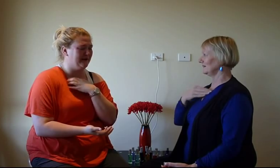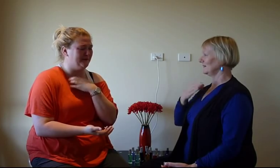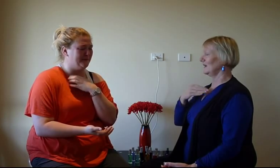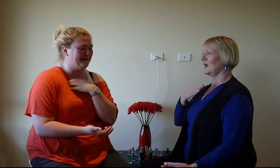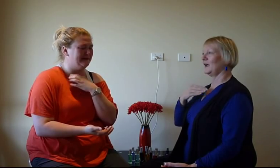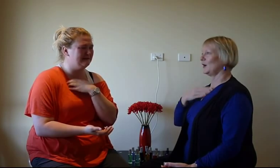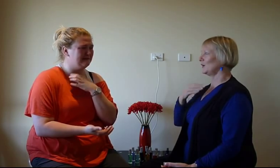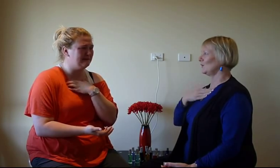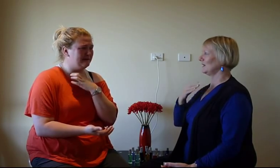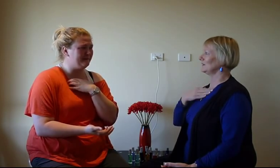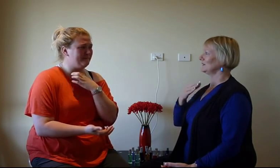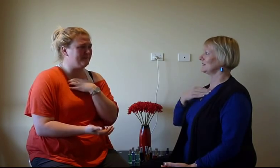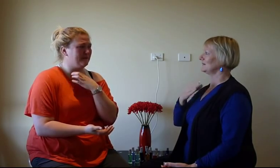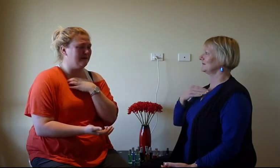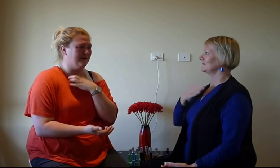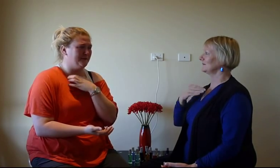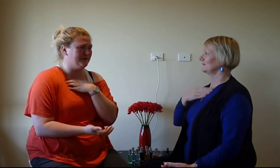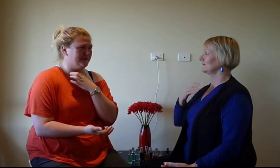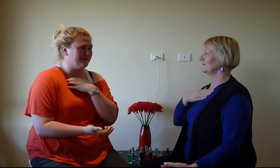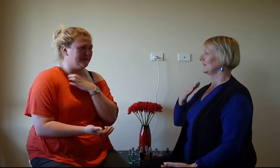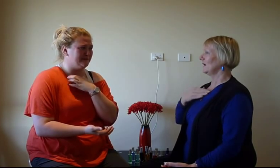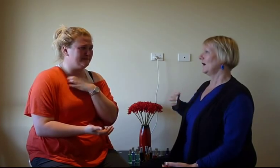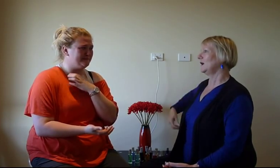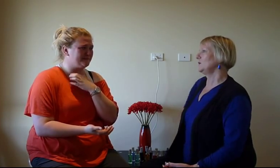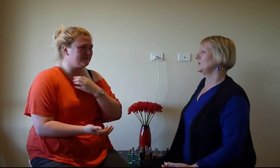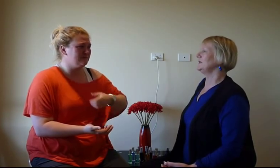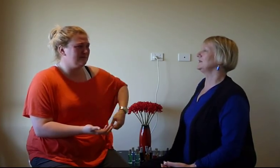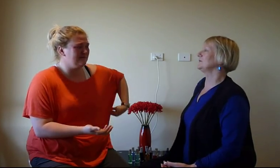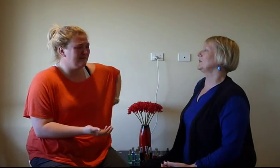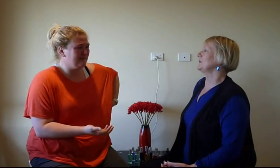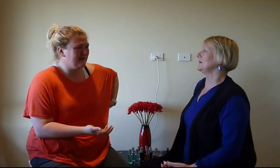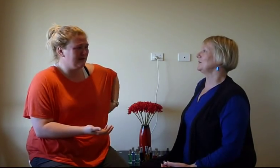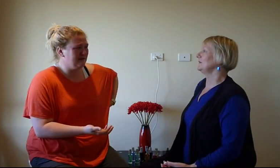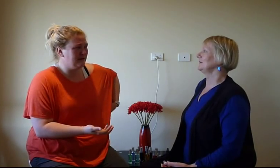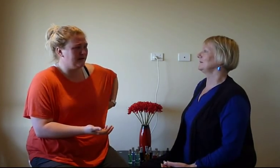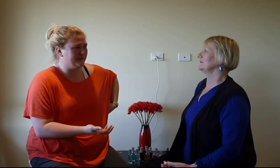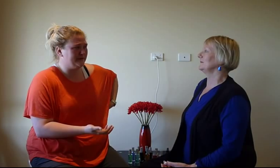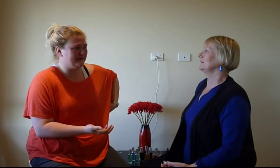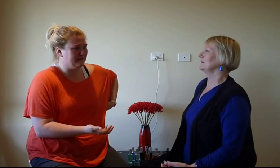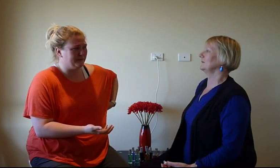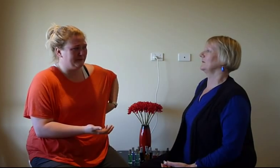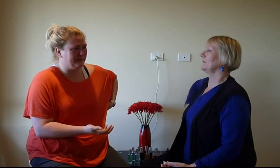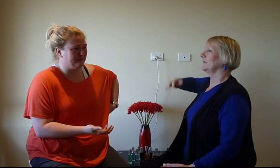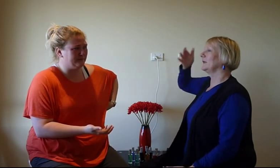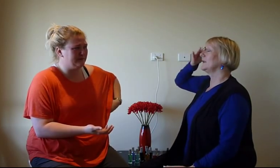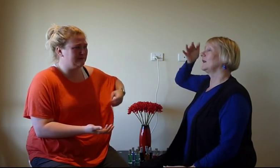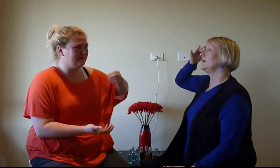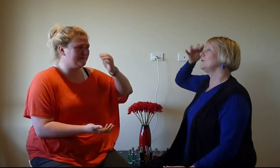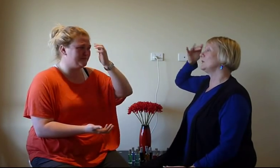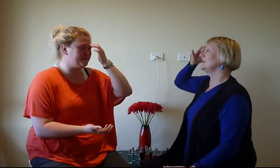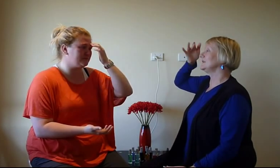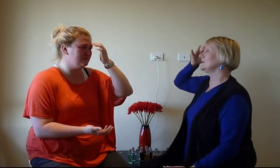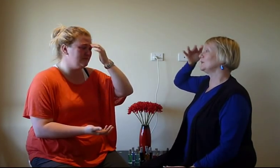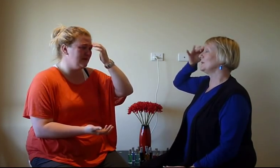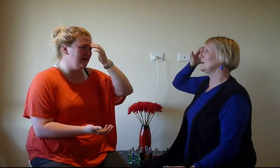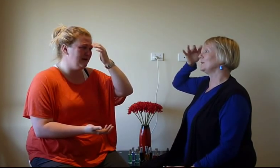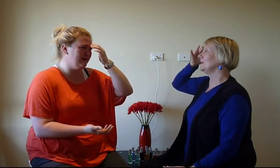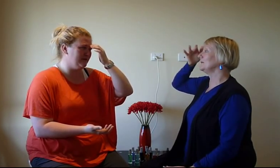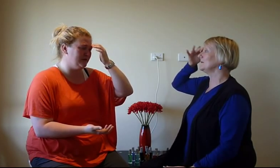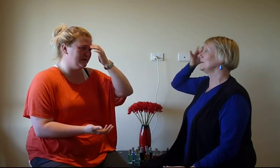on me. And I don't want to lose it. And I don't want to lose it. I don't want to disappoint people. I don't want to disappoint people. I never want to disappoint people. I never want to